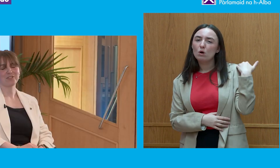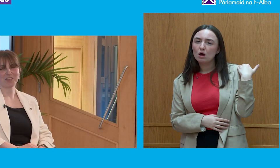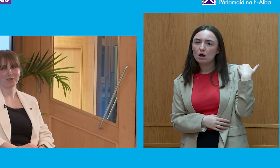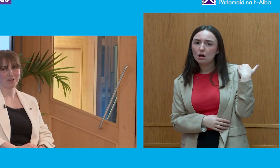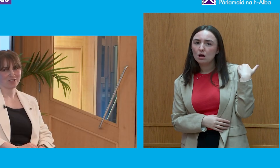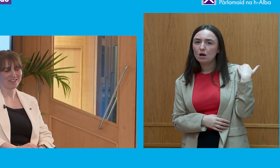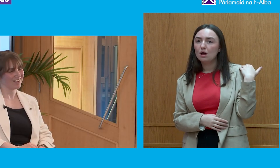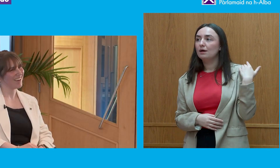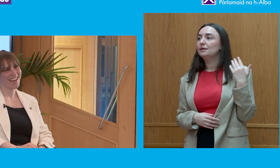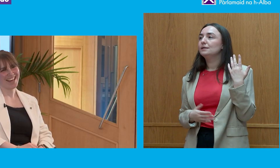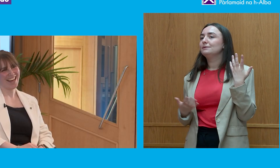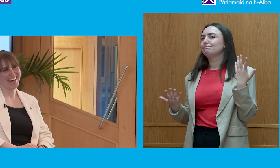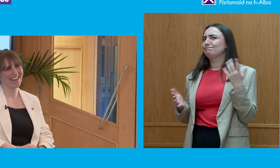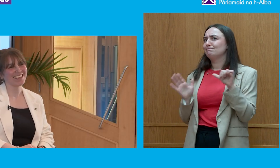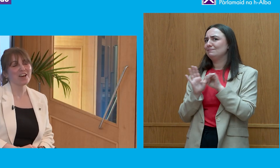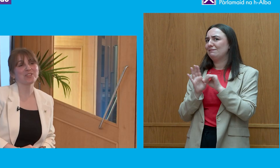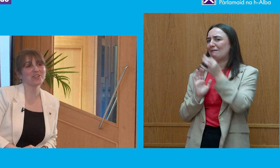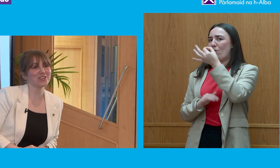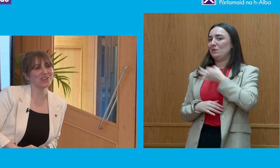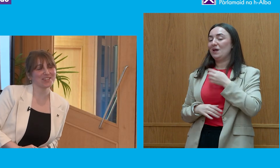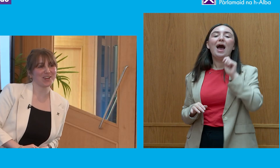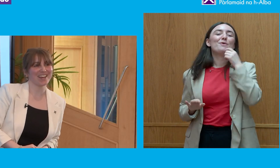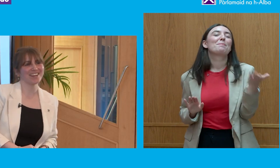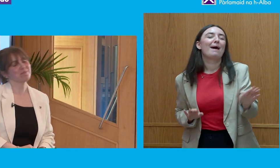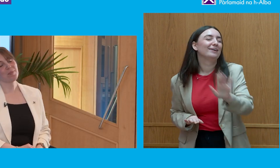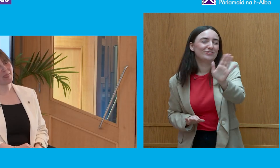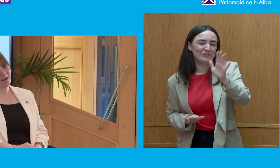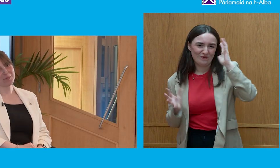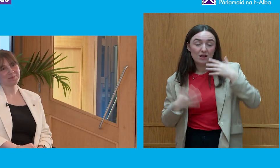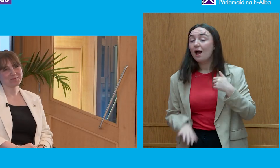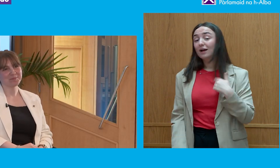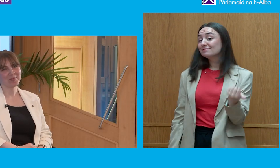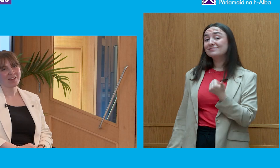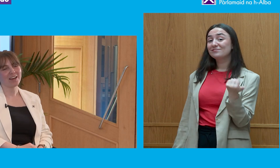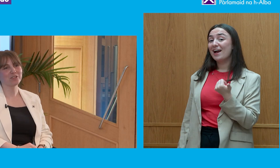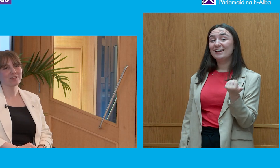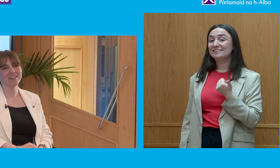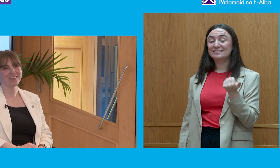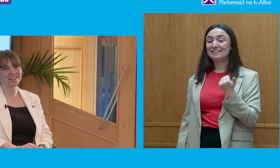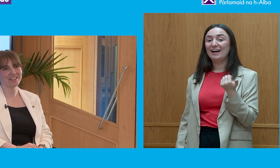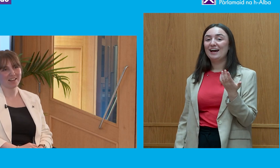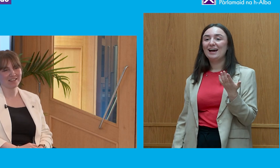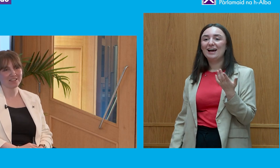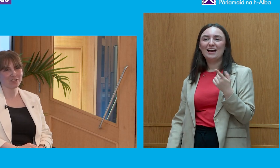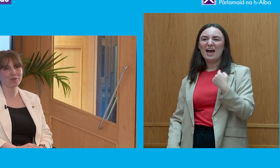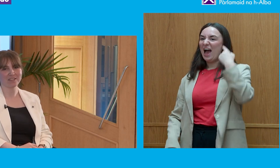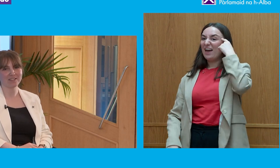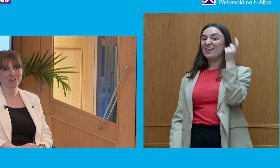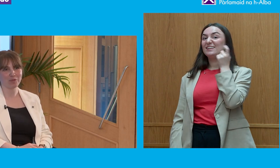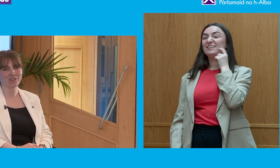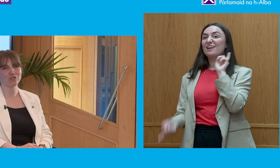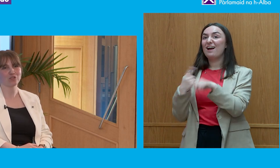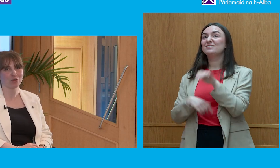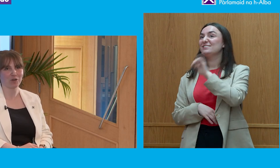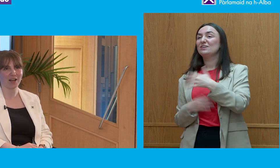That's a tricky question. I'll go back to you. No, no, no. It's fine. I don't think there is a clear-cut answer just because